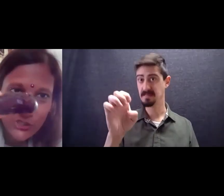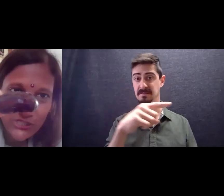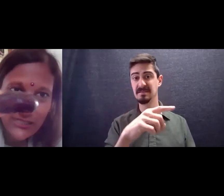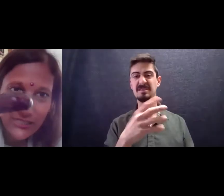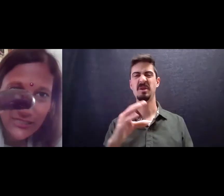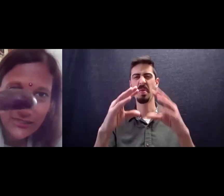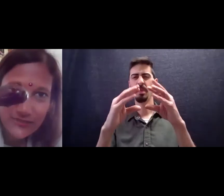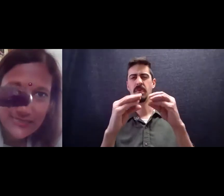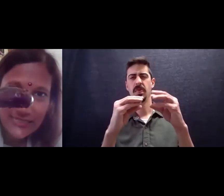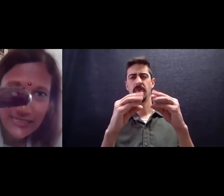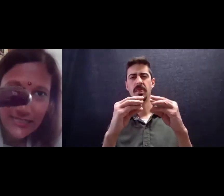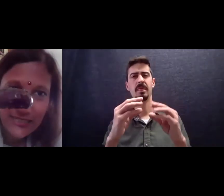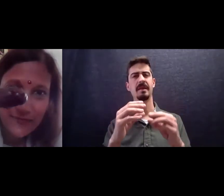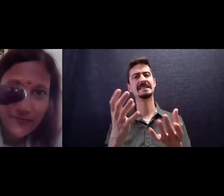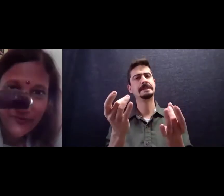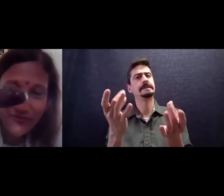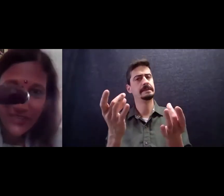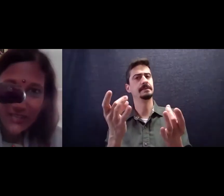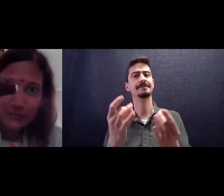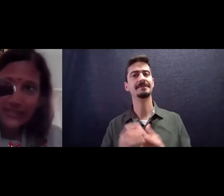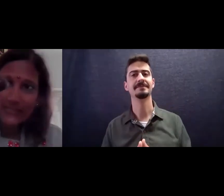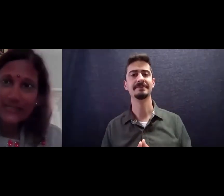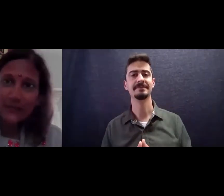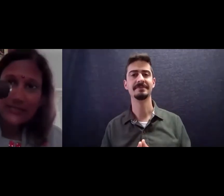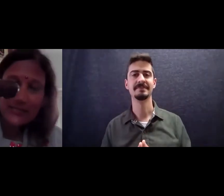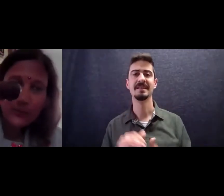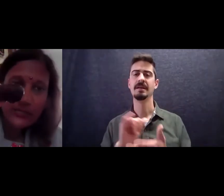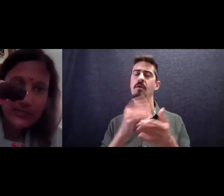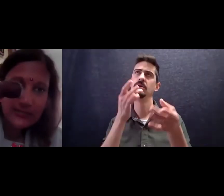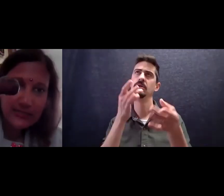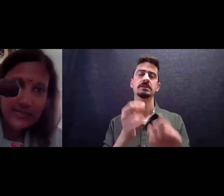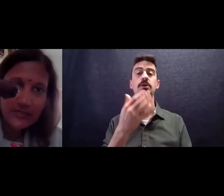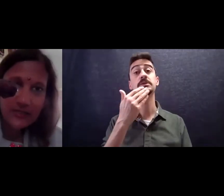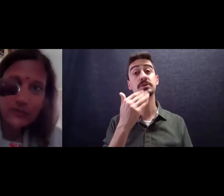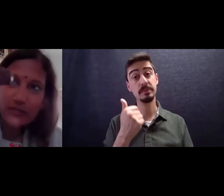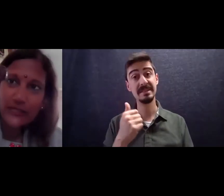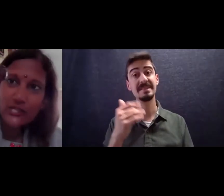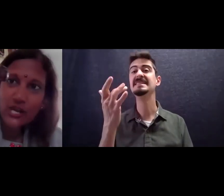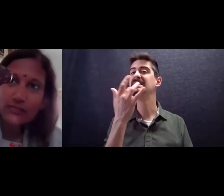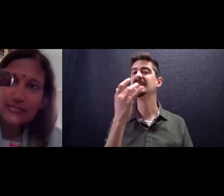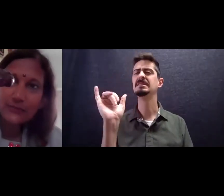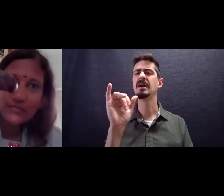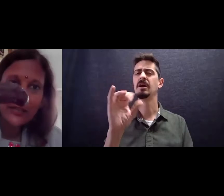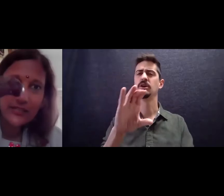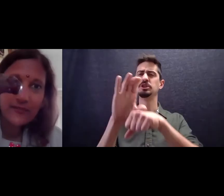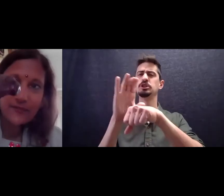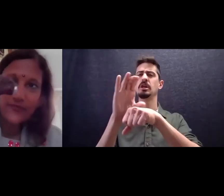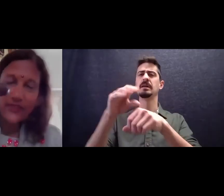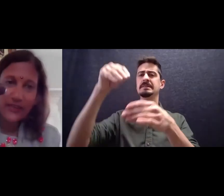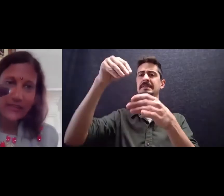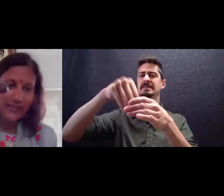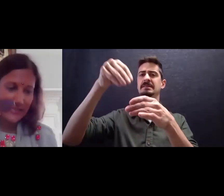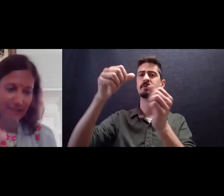kind of squishy, a little sticky, but it's yummy. It's sweet. It tastes a little bit like chocolate dipped in honey,